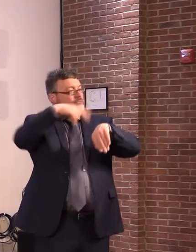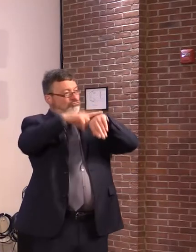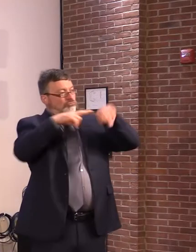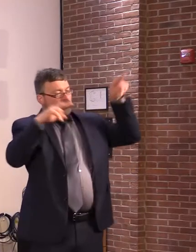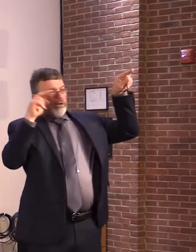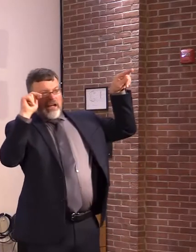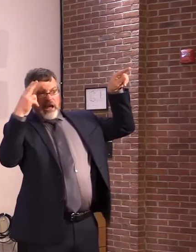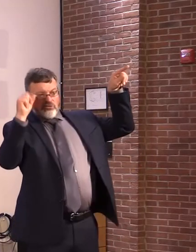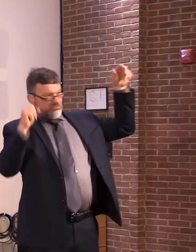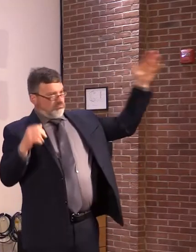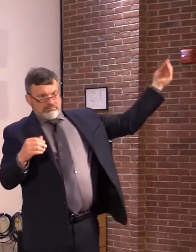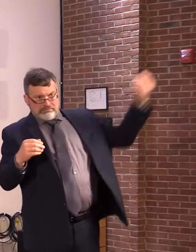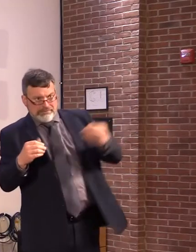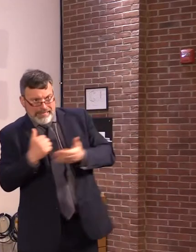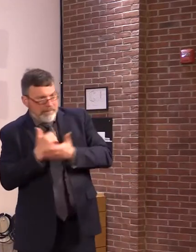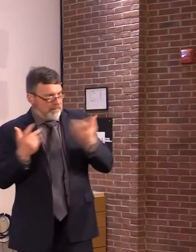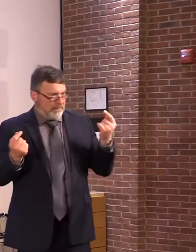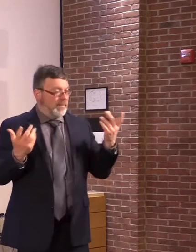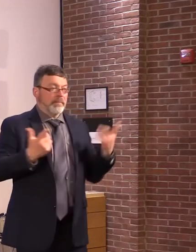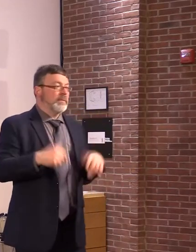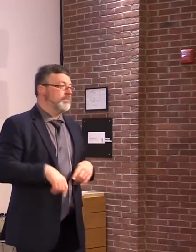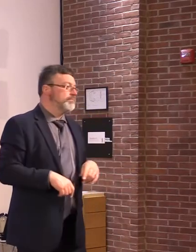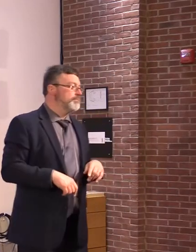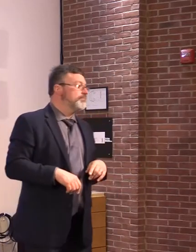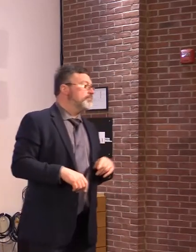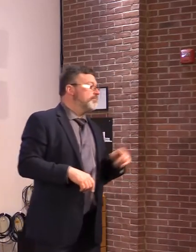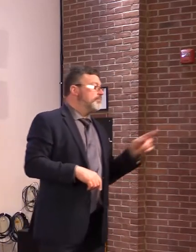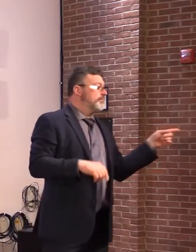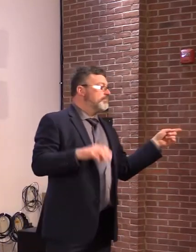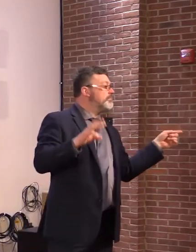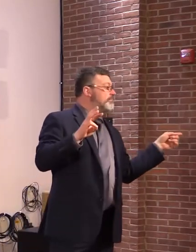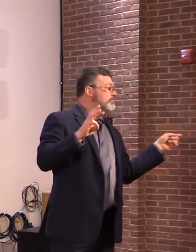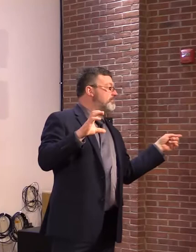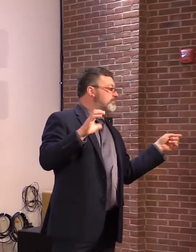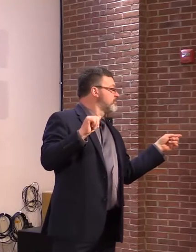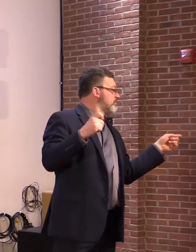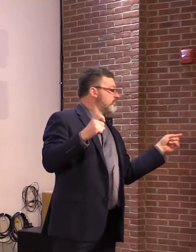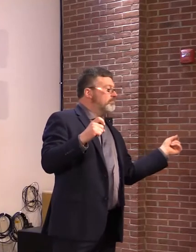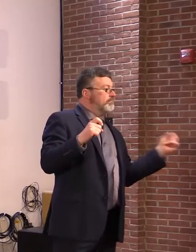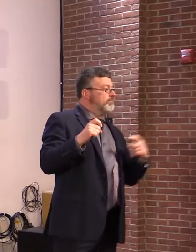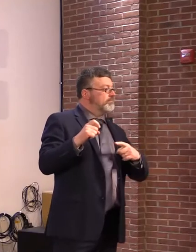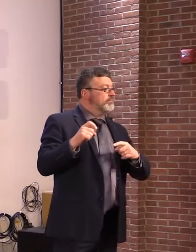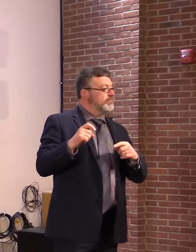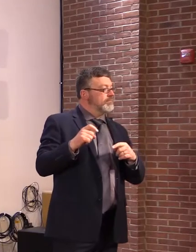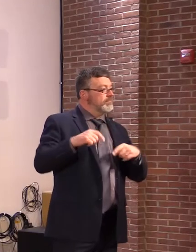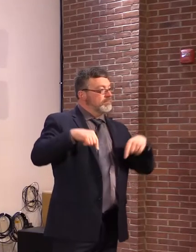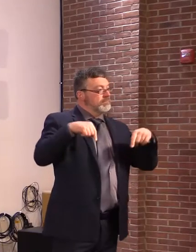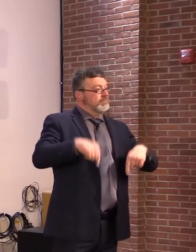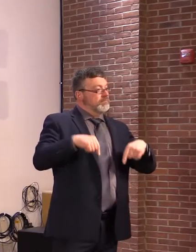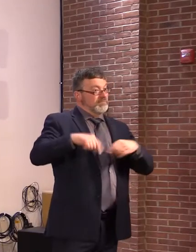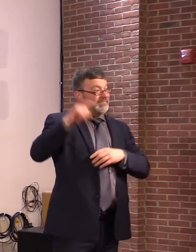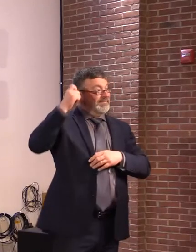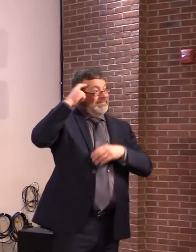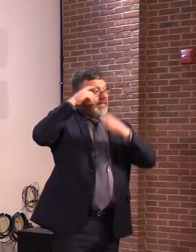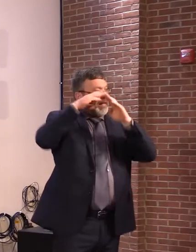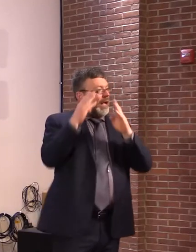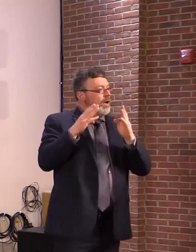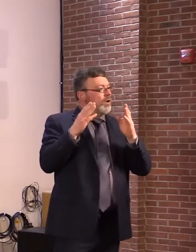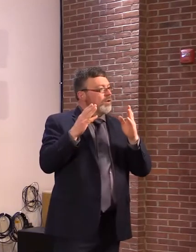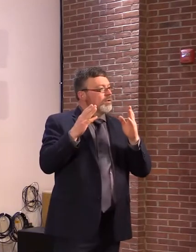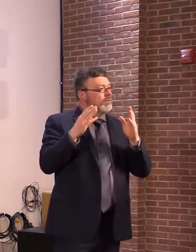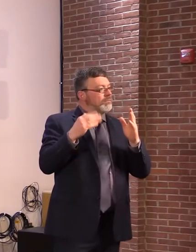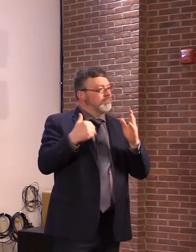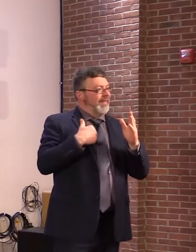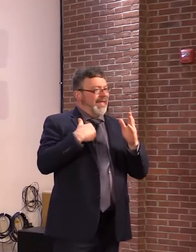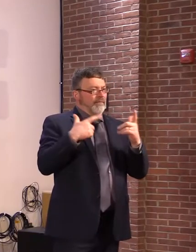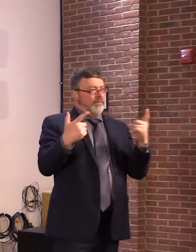Go ahead. On State House news also, it seems like we've had some pretty remarkable gun violence in Highgate,